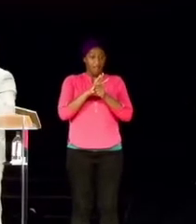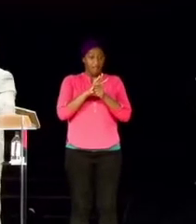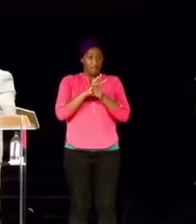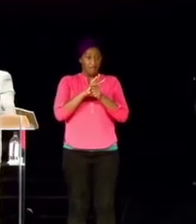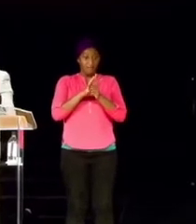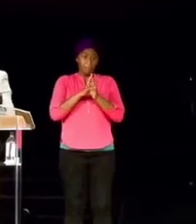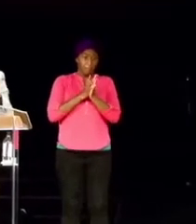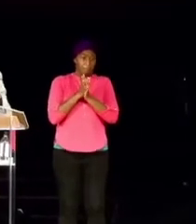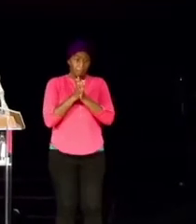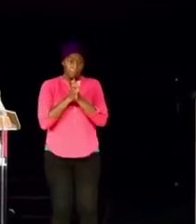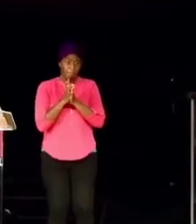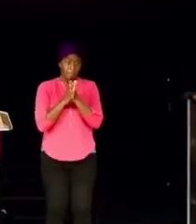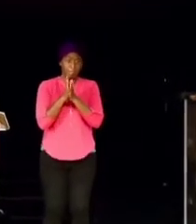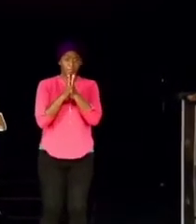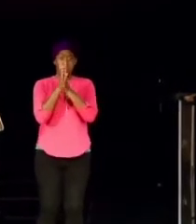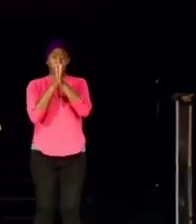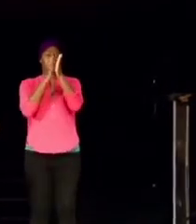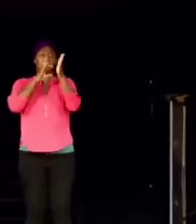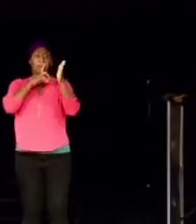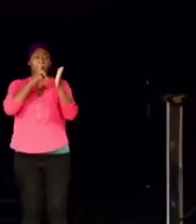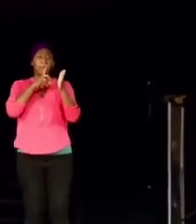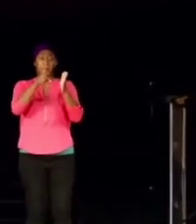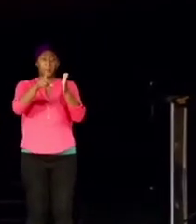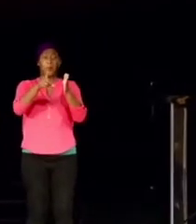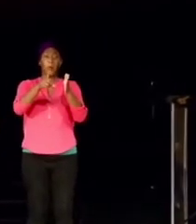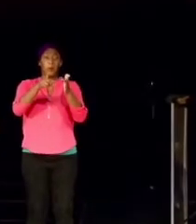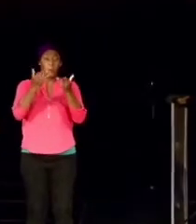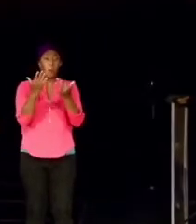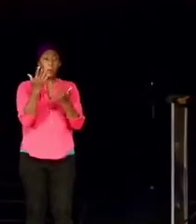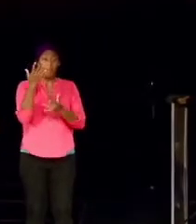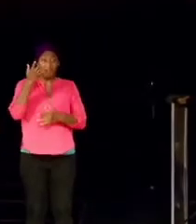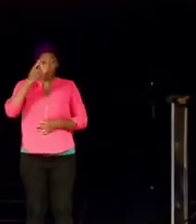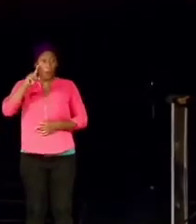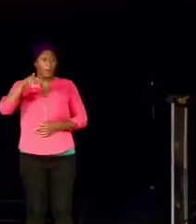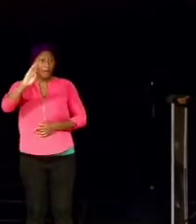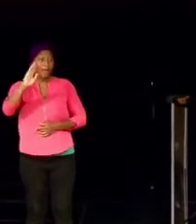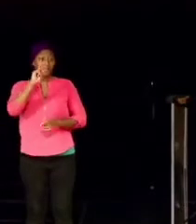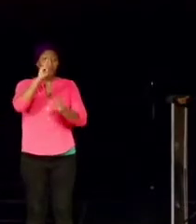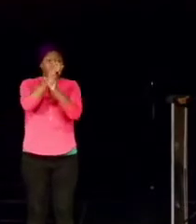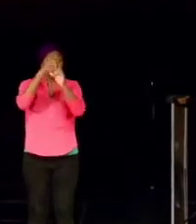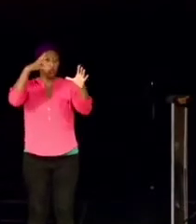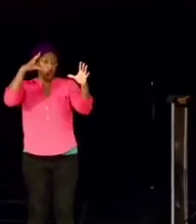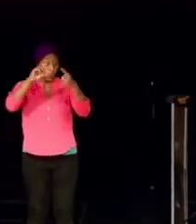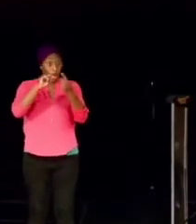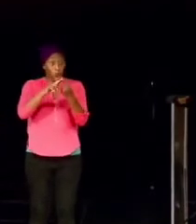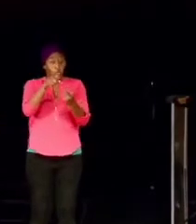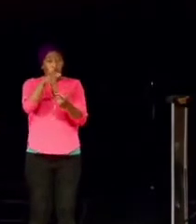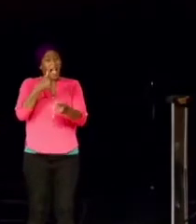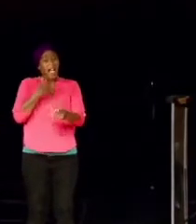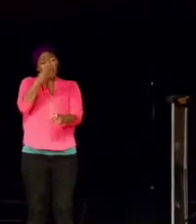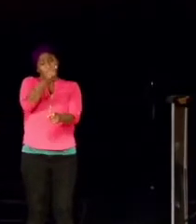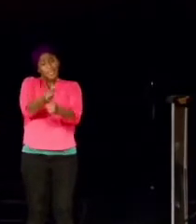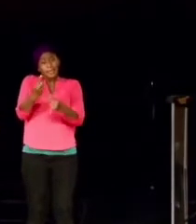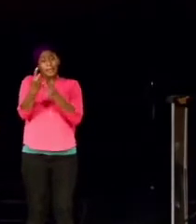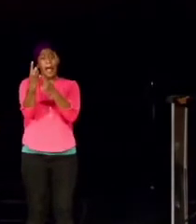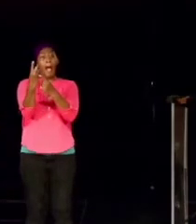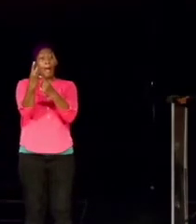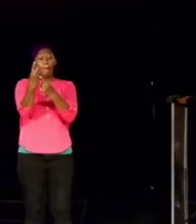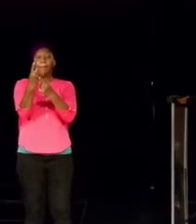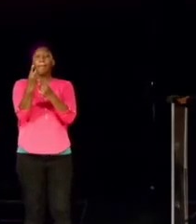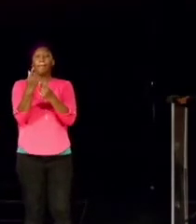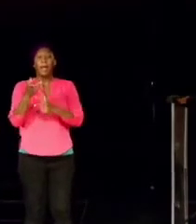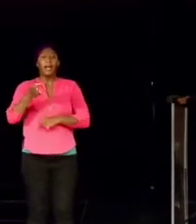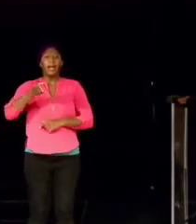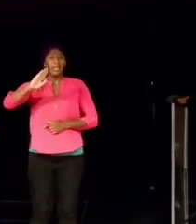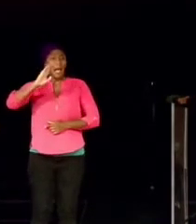to carry out the vision of God. And let me tell somebody, when you're in set time, that God is gonna